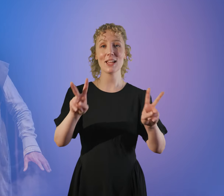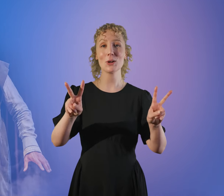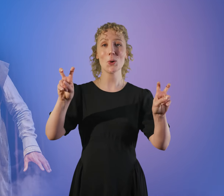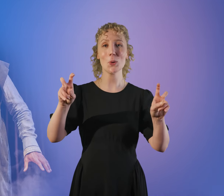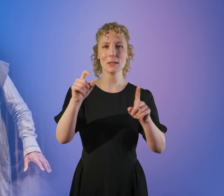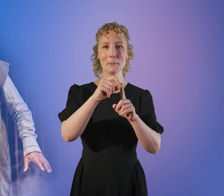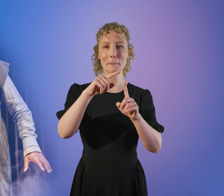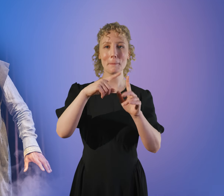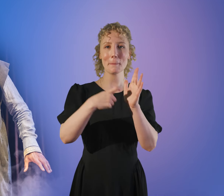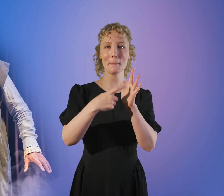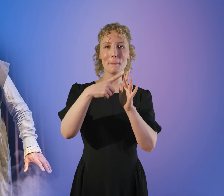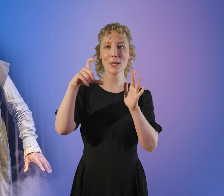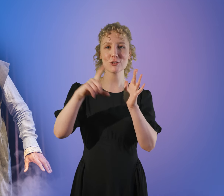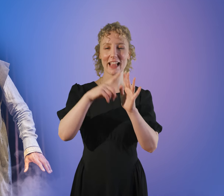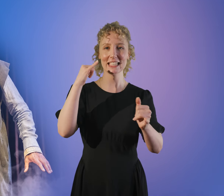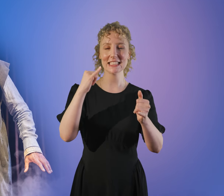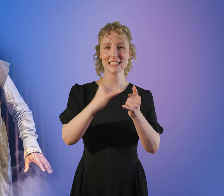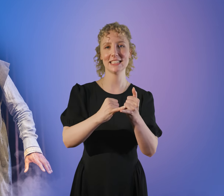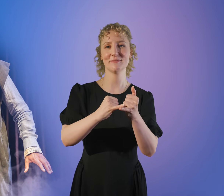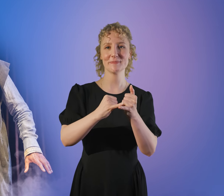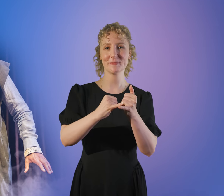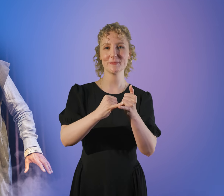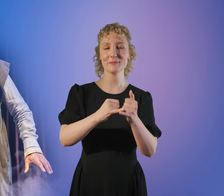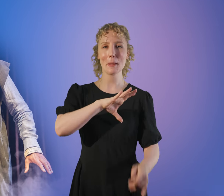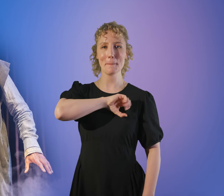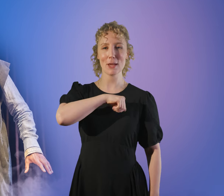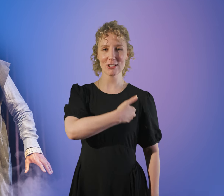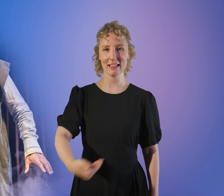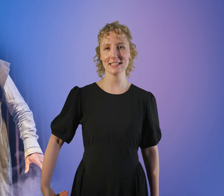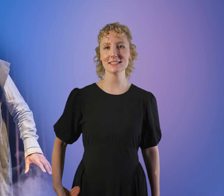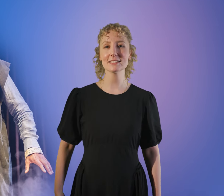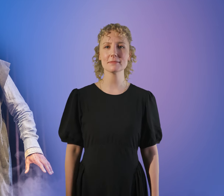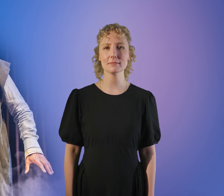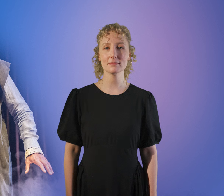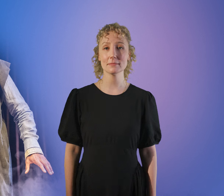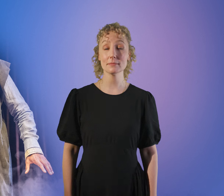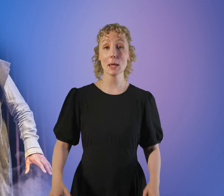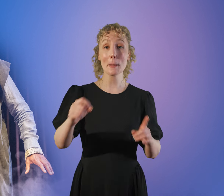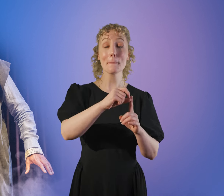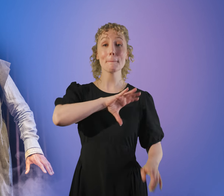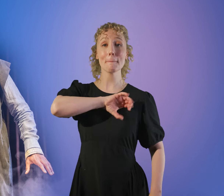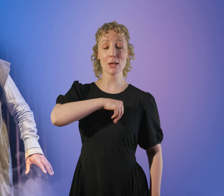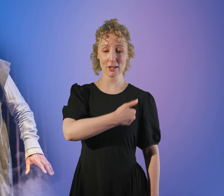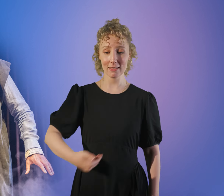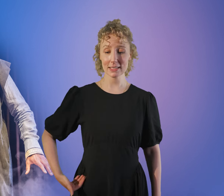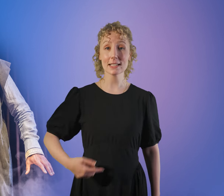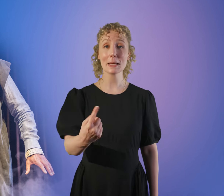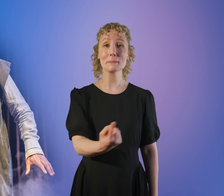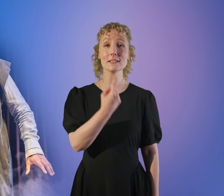is the